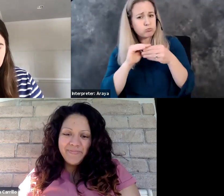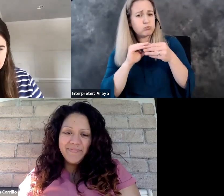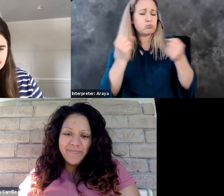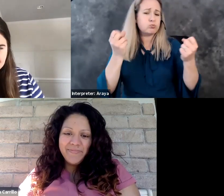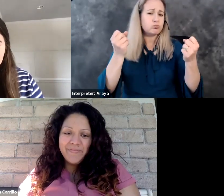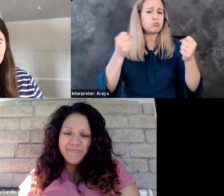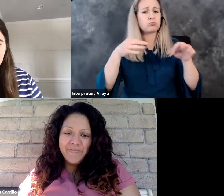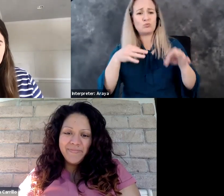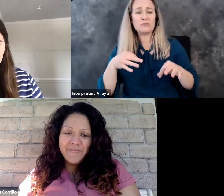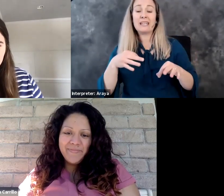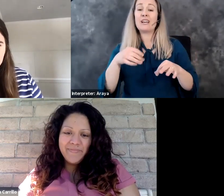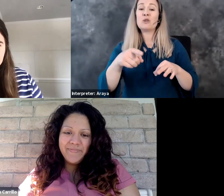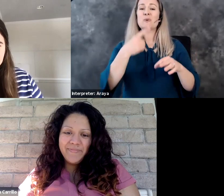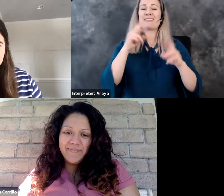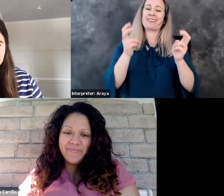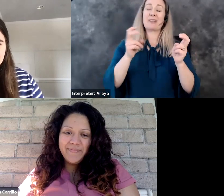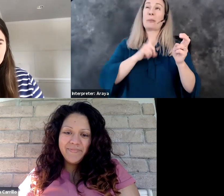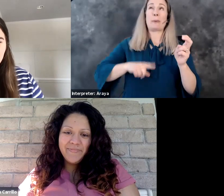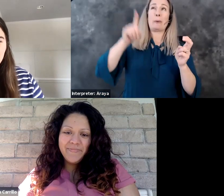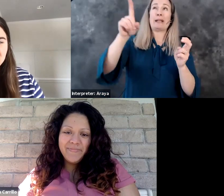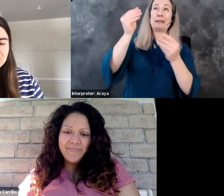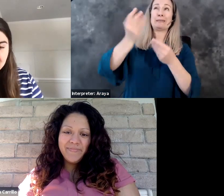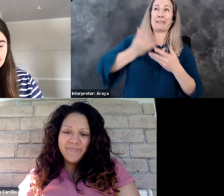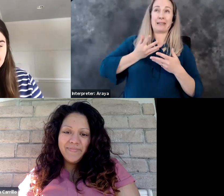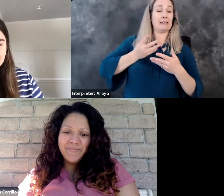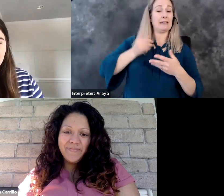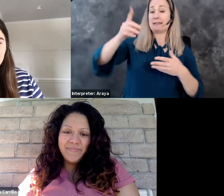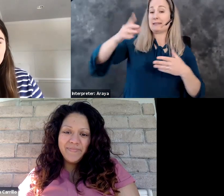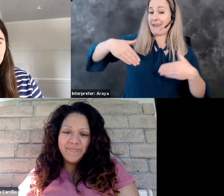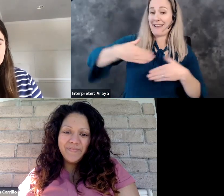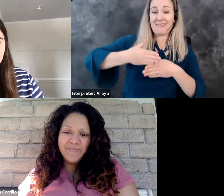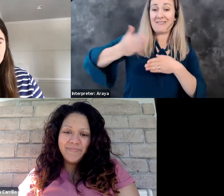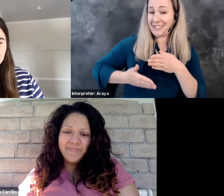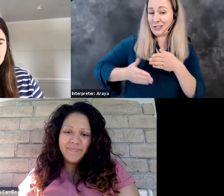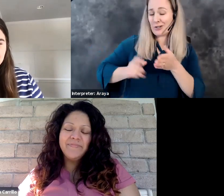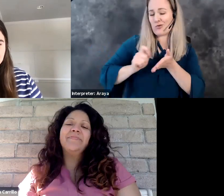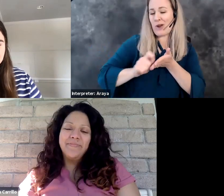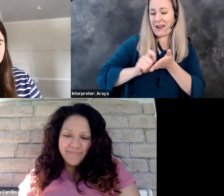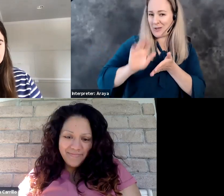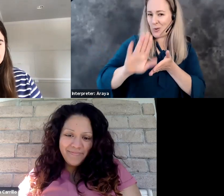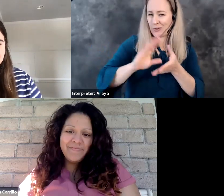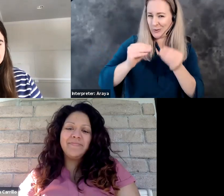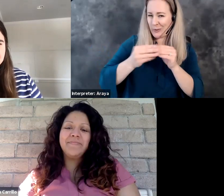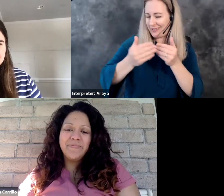said, he's not done writing your story. So in your life right now, what is God teaching you?